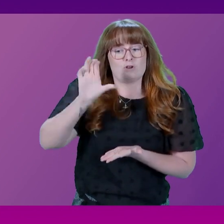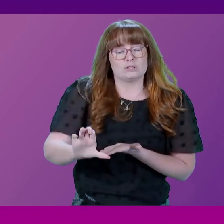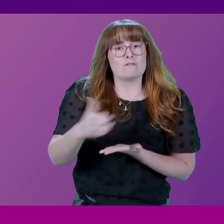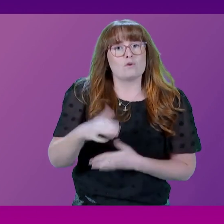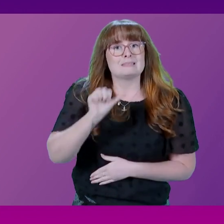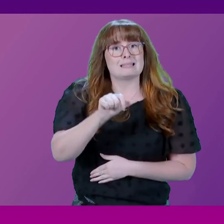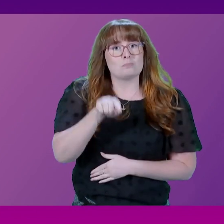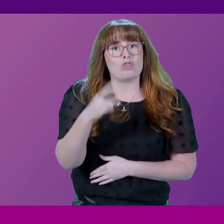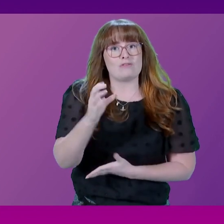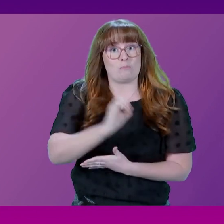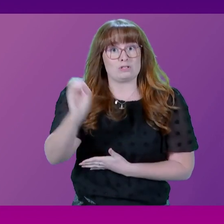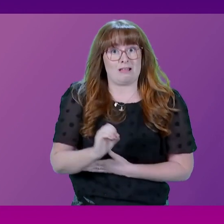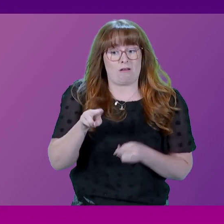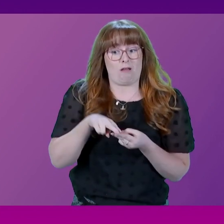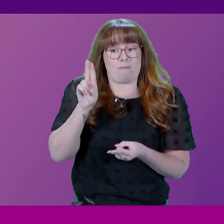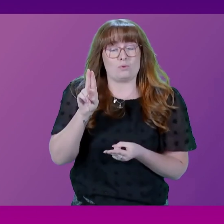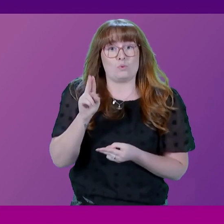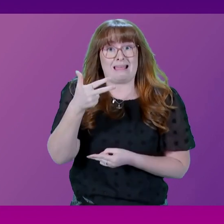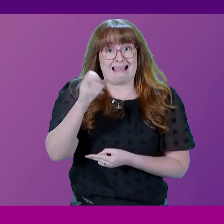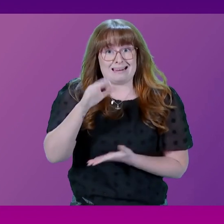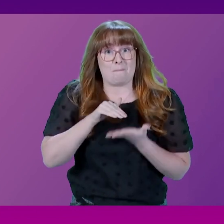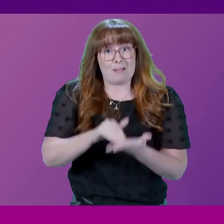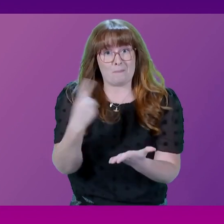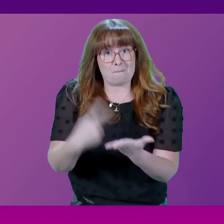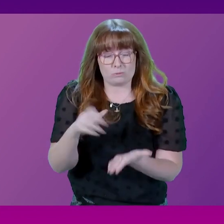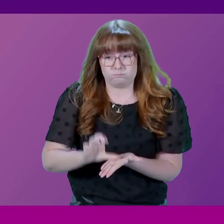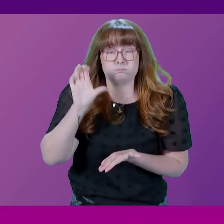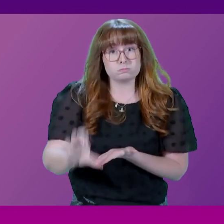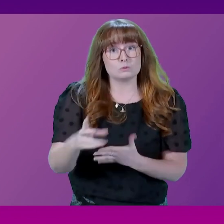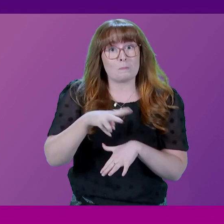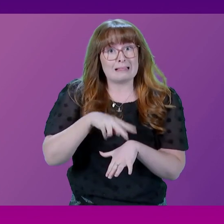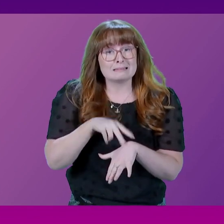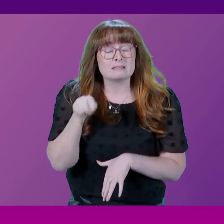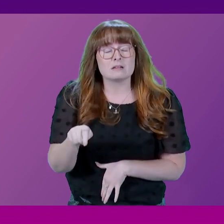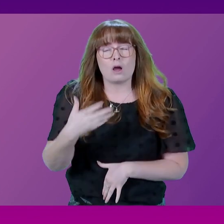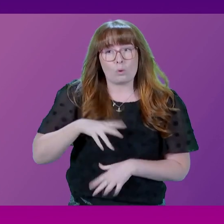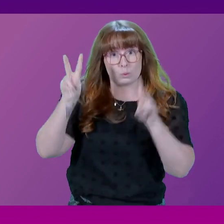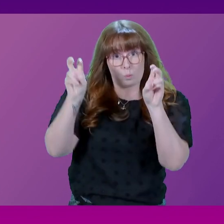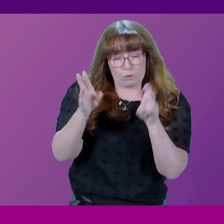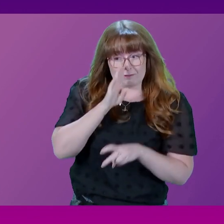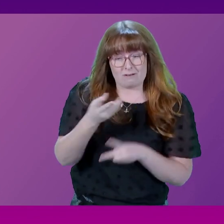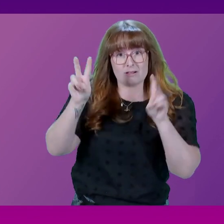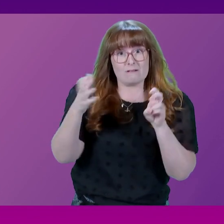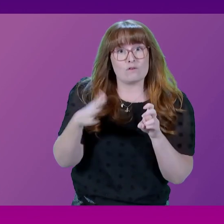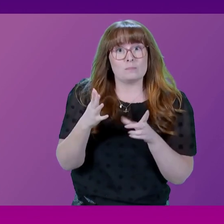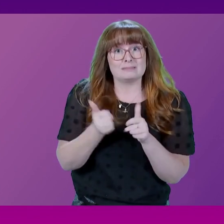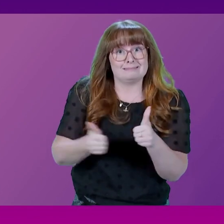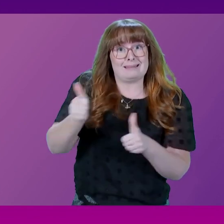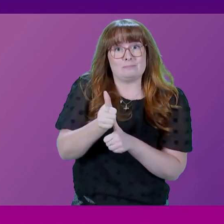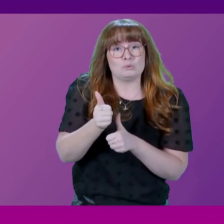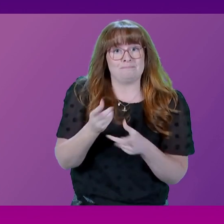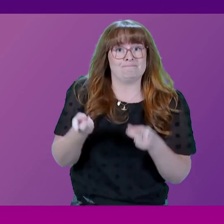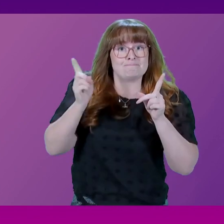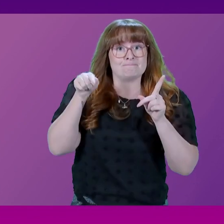6.3 per cent, by an additional £80 million. Let me quote directly from Deputy Chief Officer David